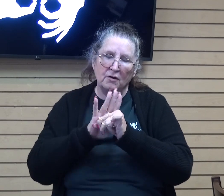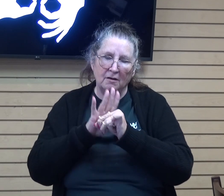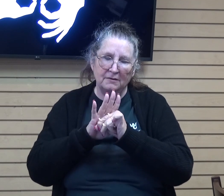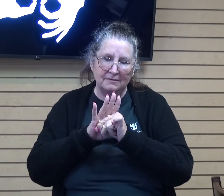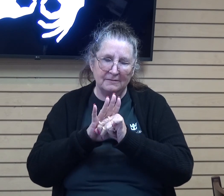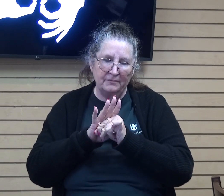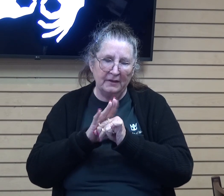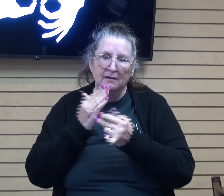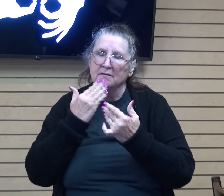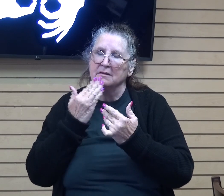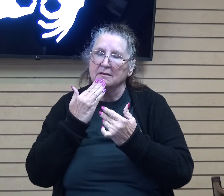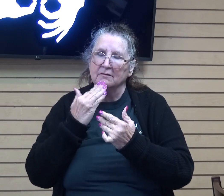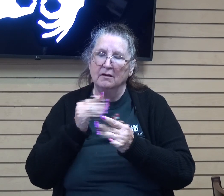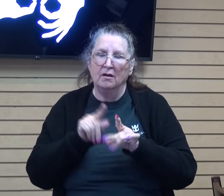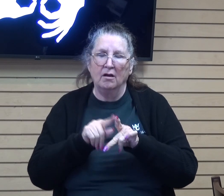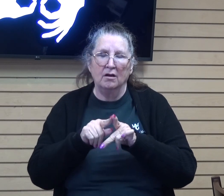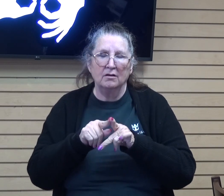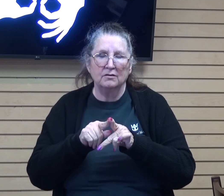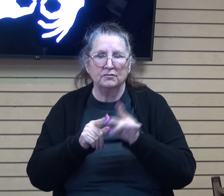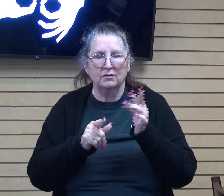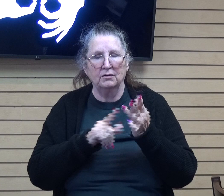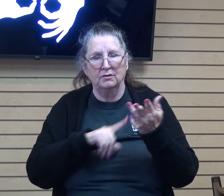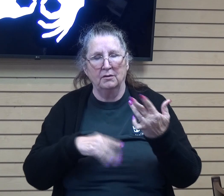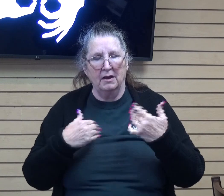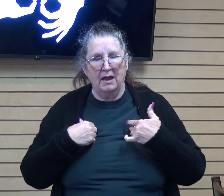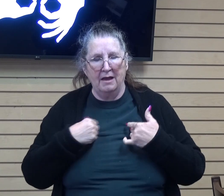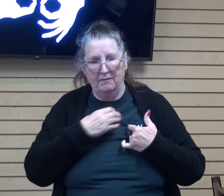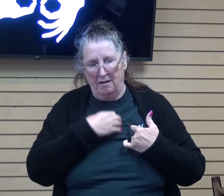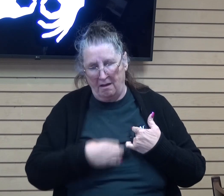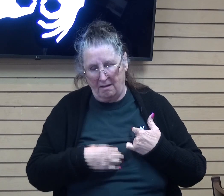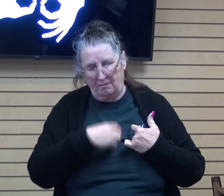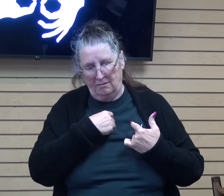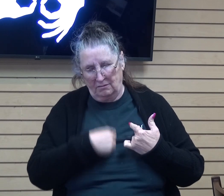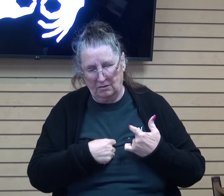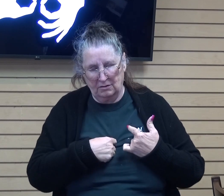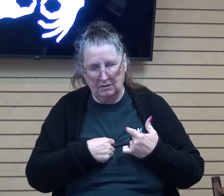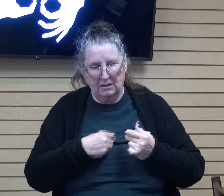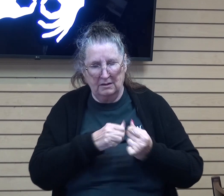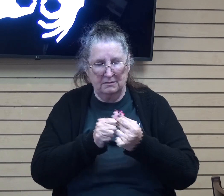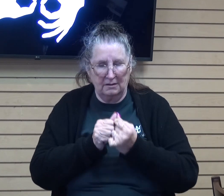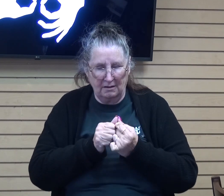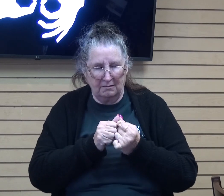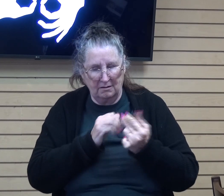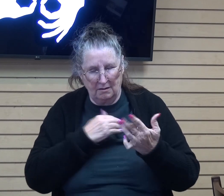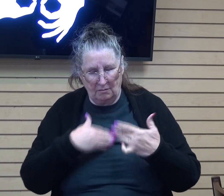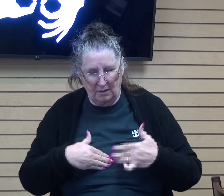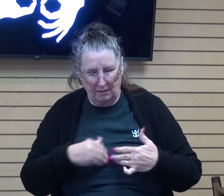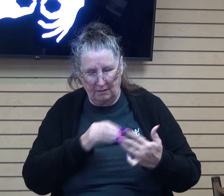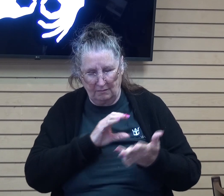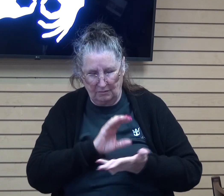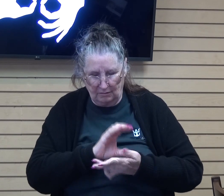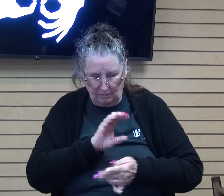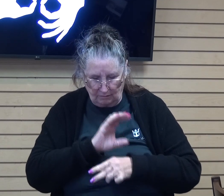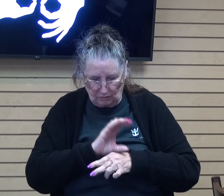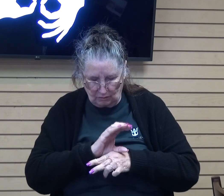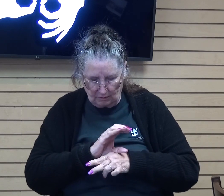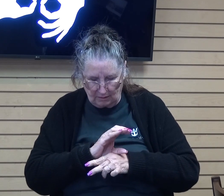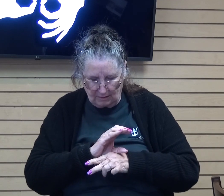also lord that we would have a hunger and a thirst to be together as a body as a church body that and it would give you great pleasure